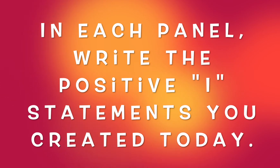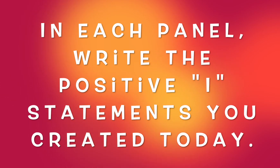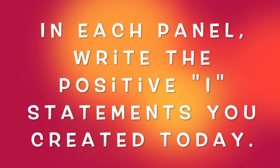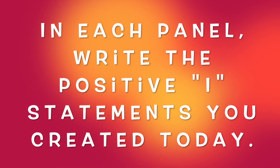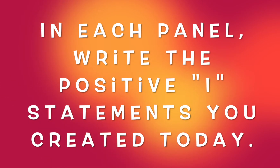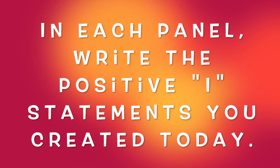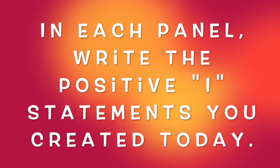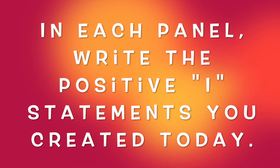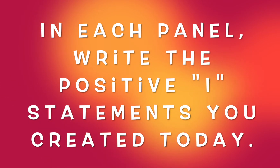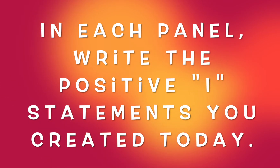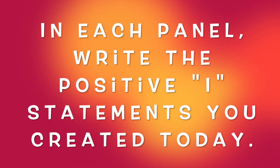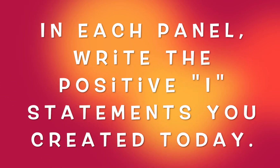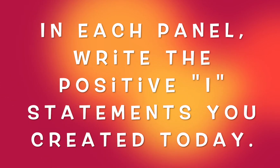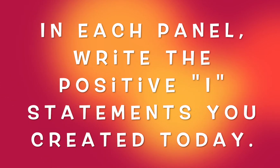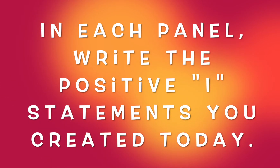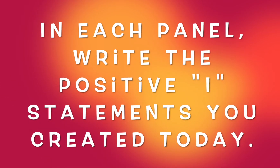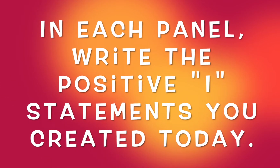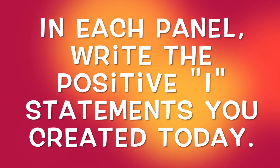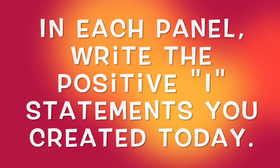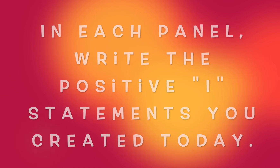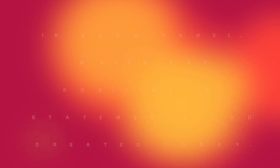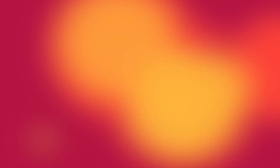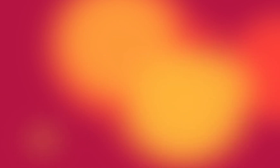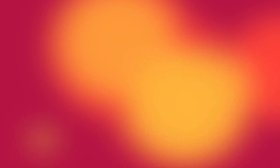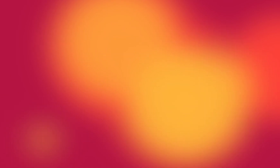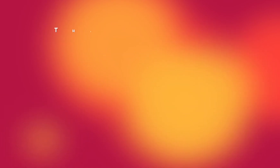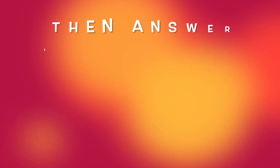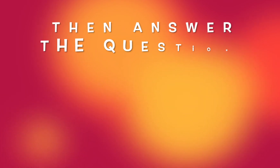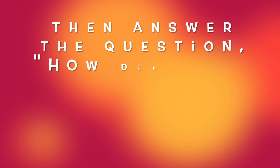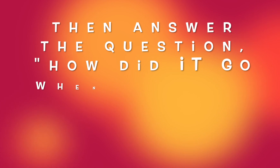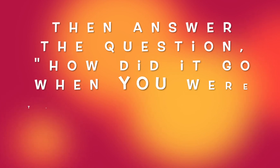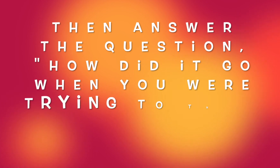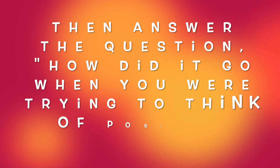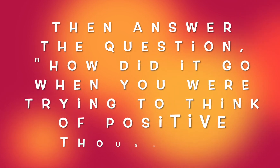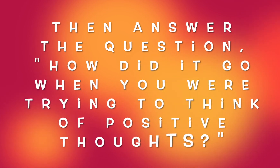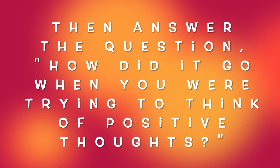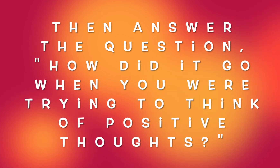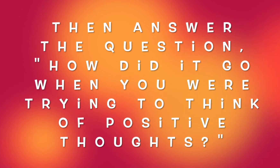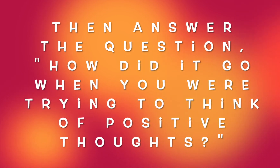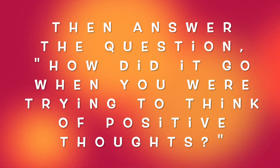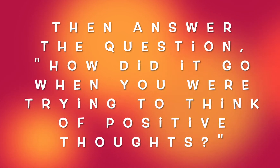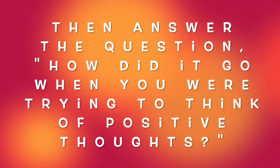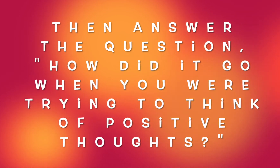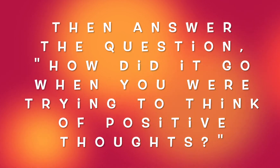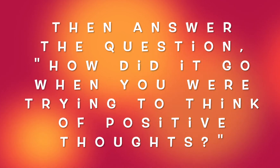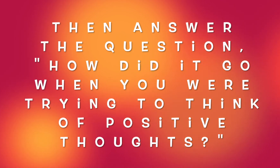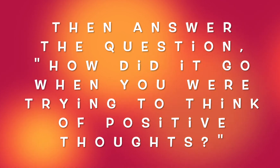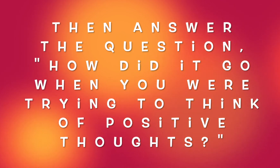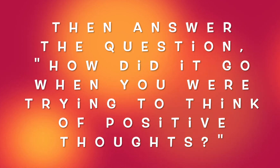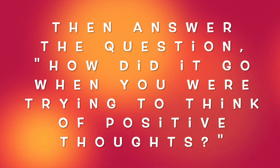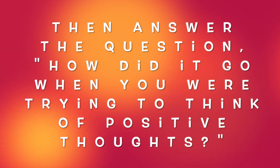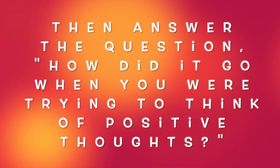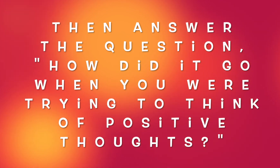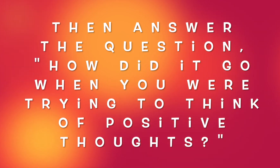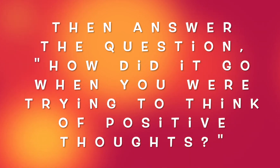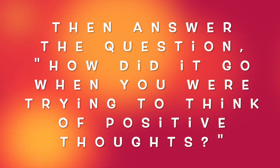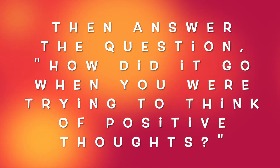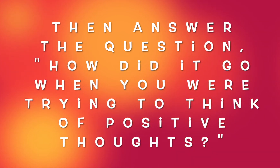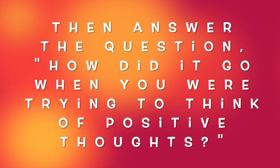wish. Then I want you to answer this question. How did it go when you were trying to